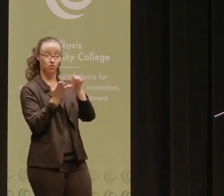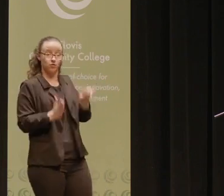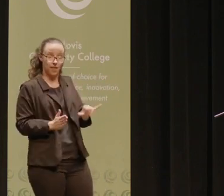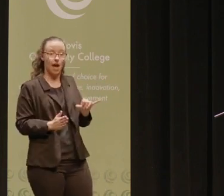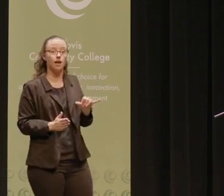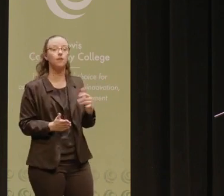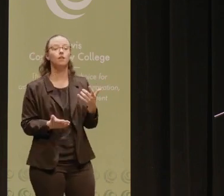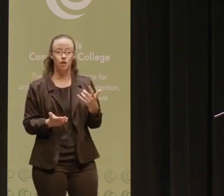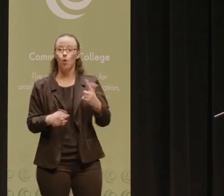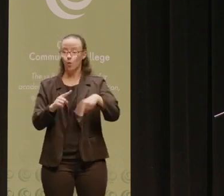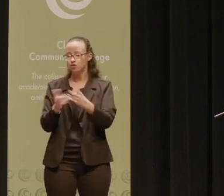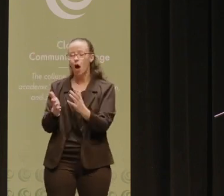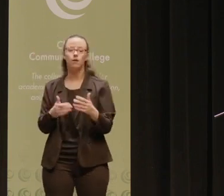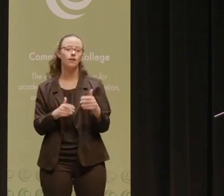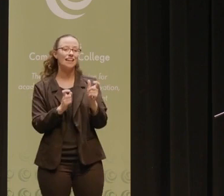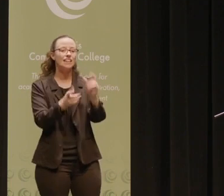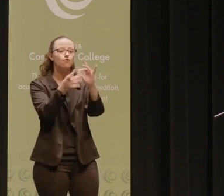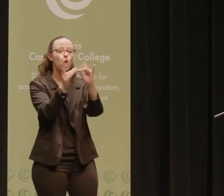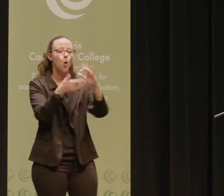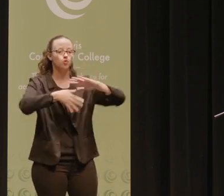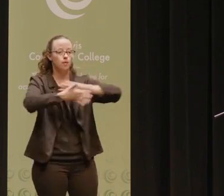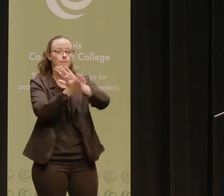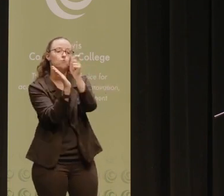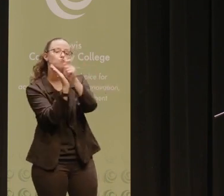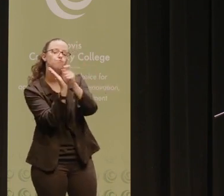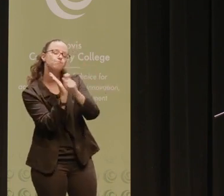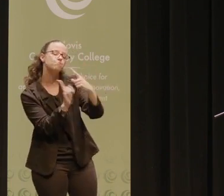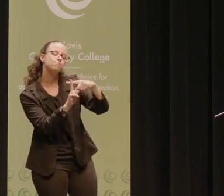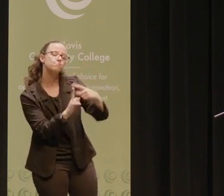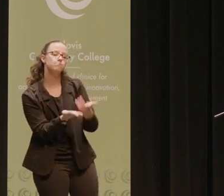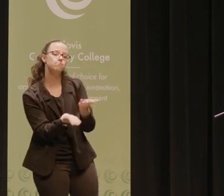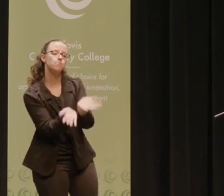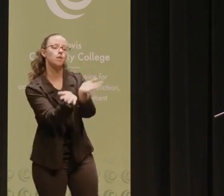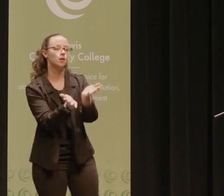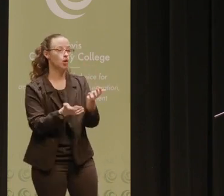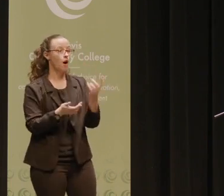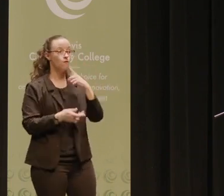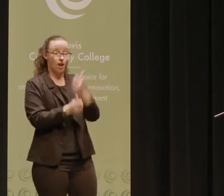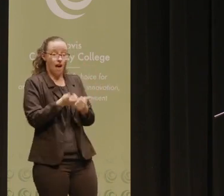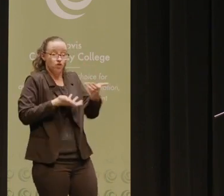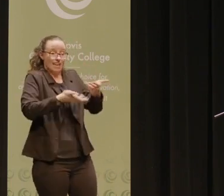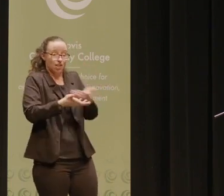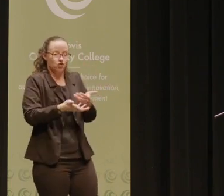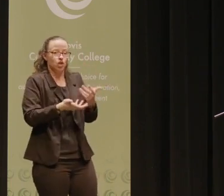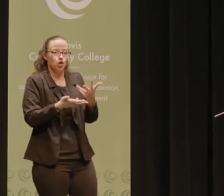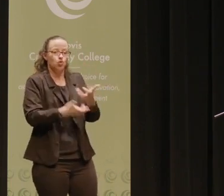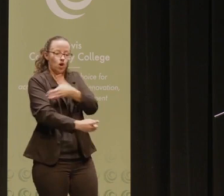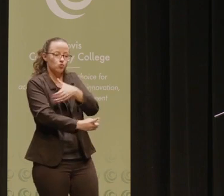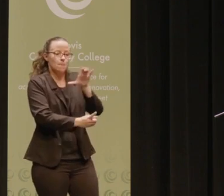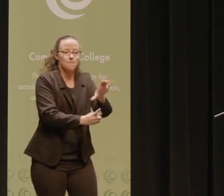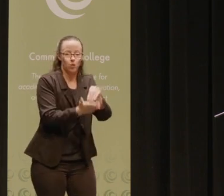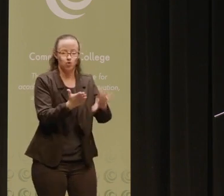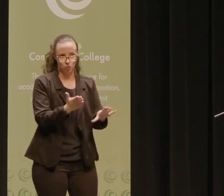when you talk to them. Leave notes when you give them feedback on their assignments. And try to end every interaction you have with them with something empowering